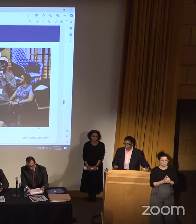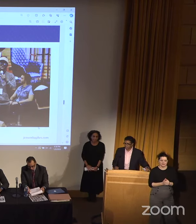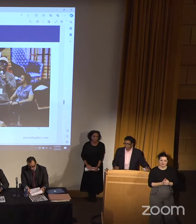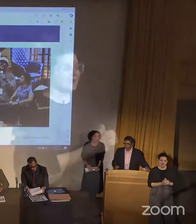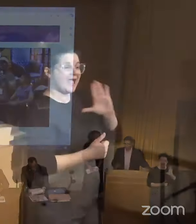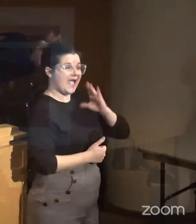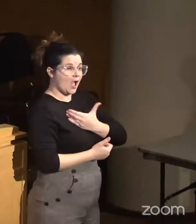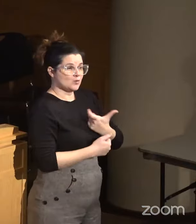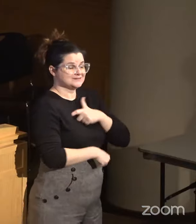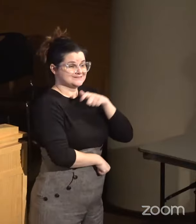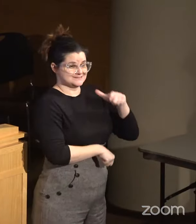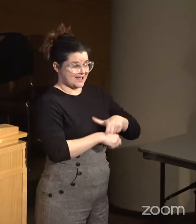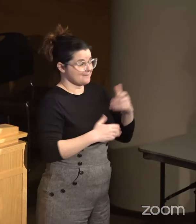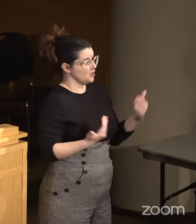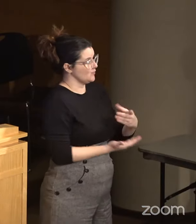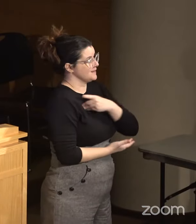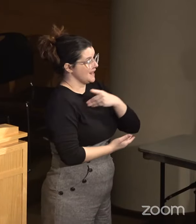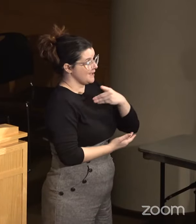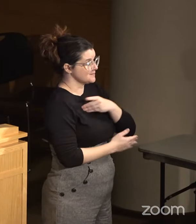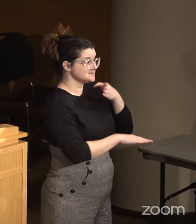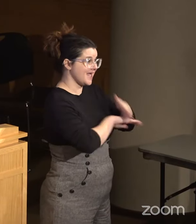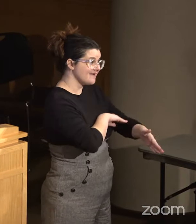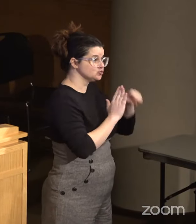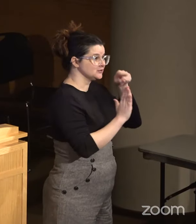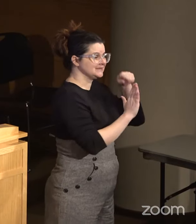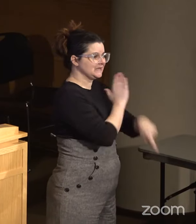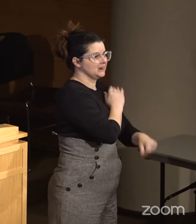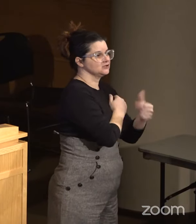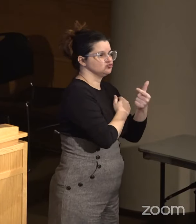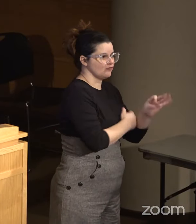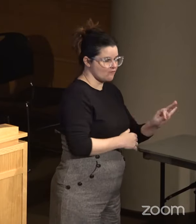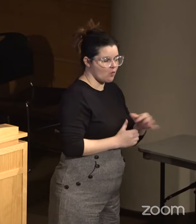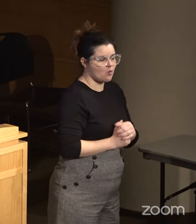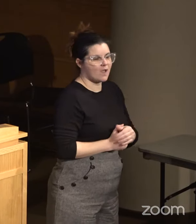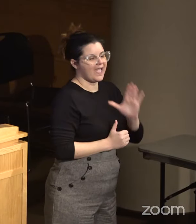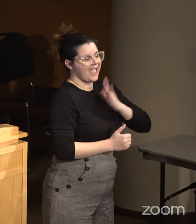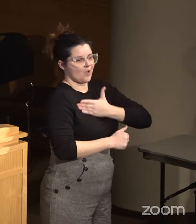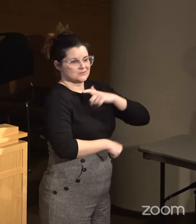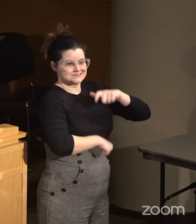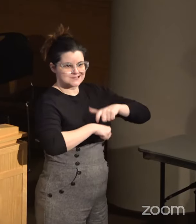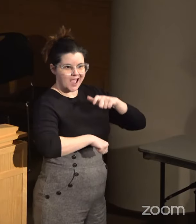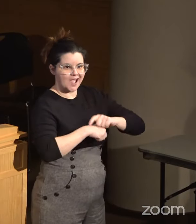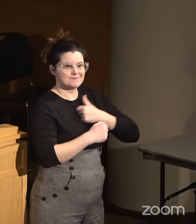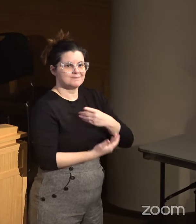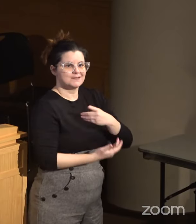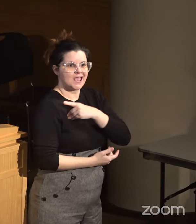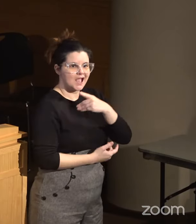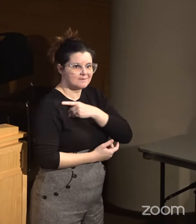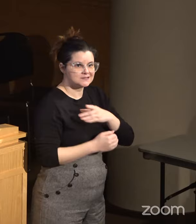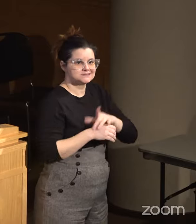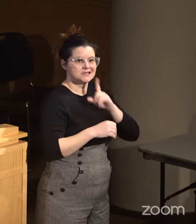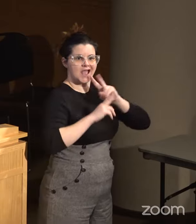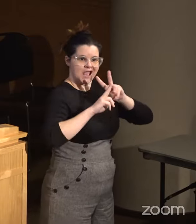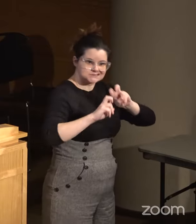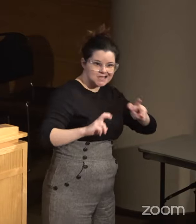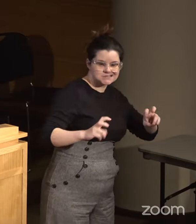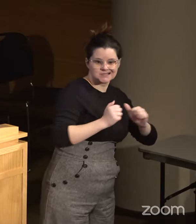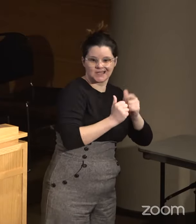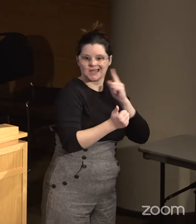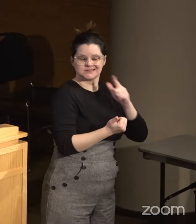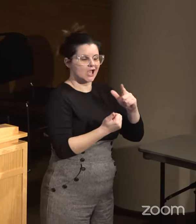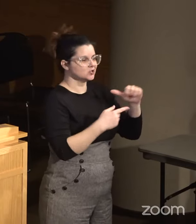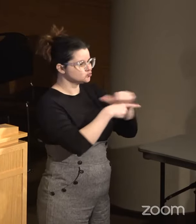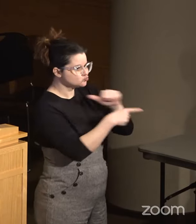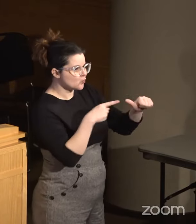Our time in Minneapolis after the murder of George Floyd, our time in Minneapolis assessing the training